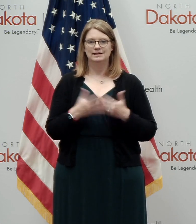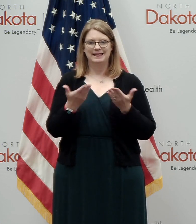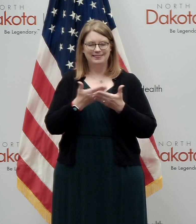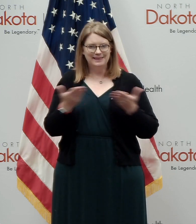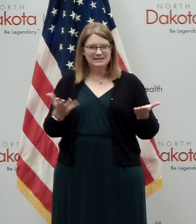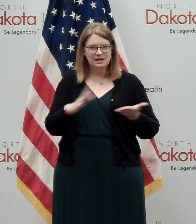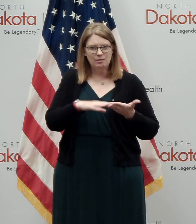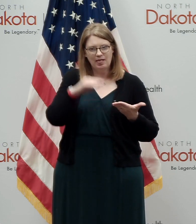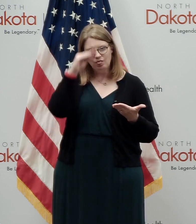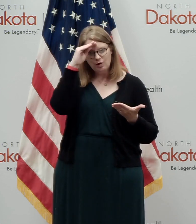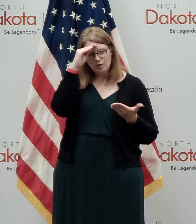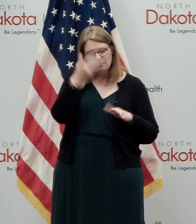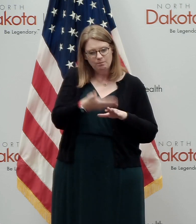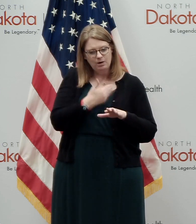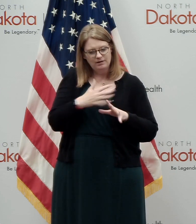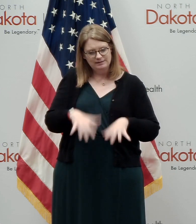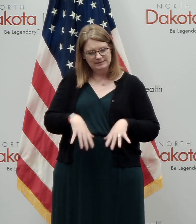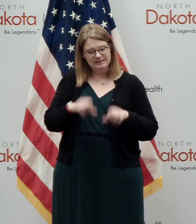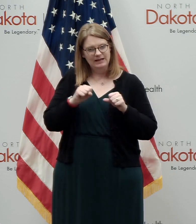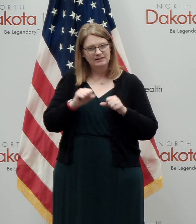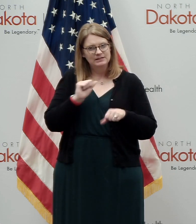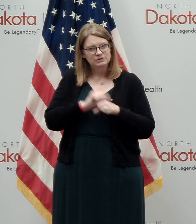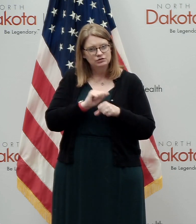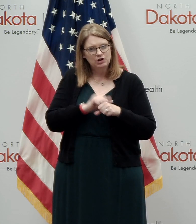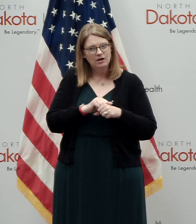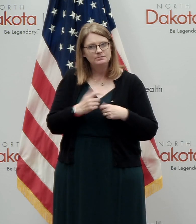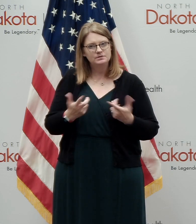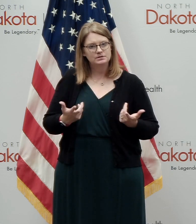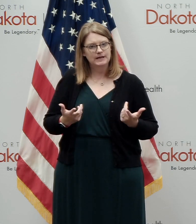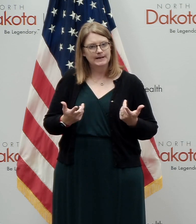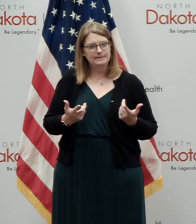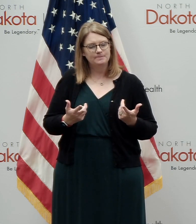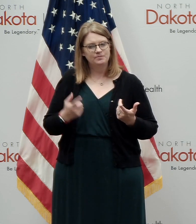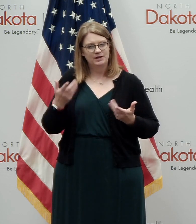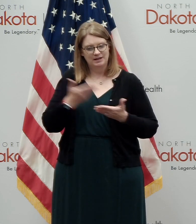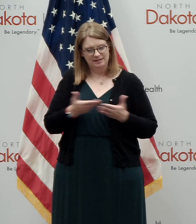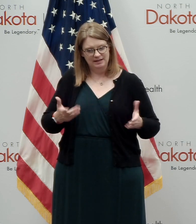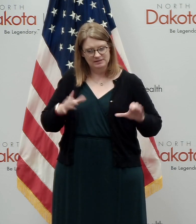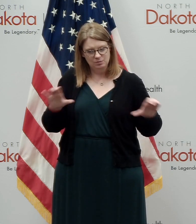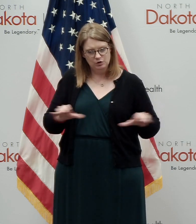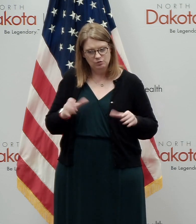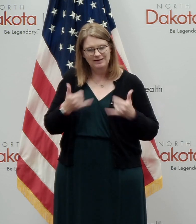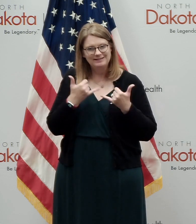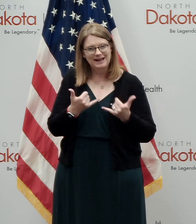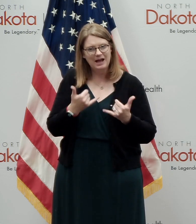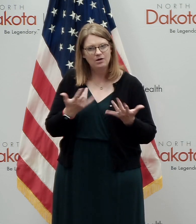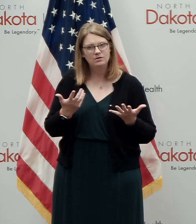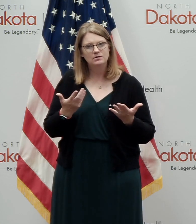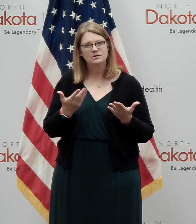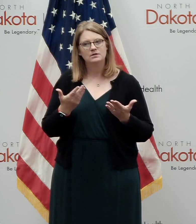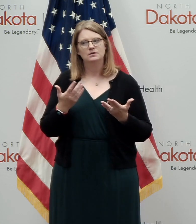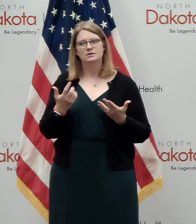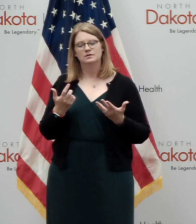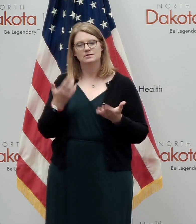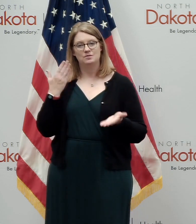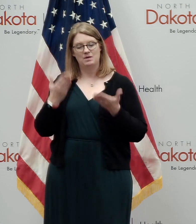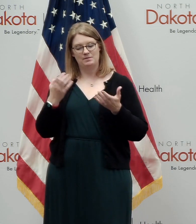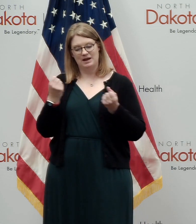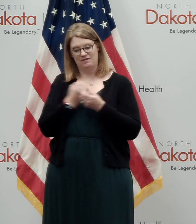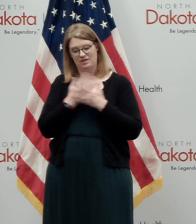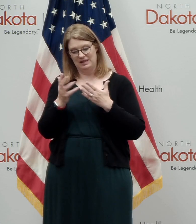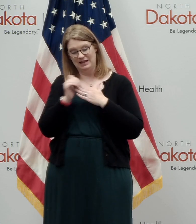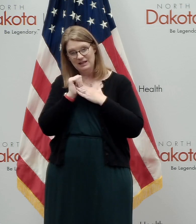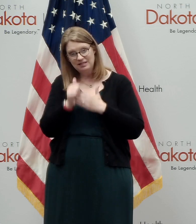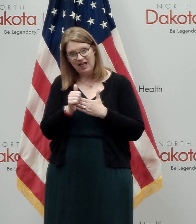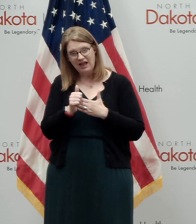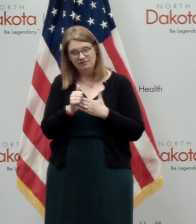learned in our life prior to taking these jobs and the things that we're, we are doing right now are, you know, maybe everything that led in our lives led us to